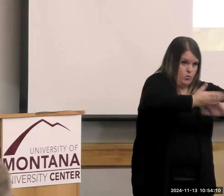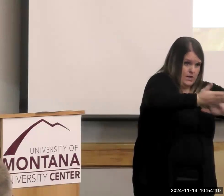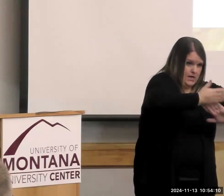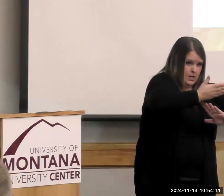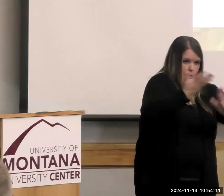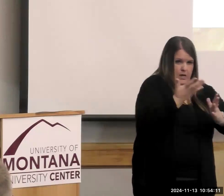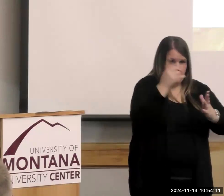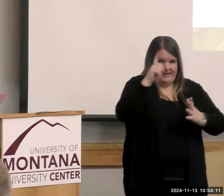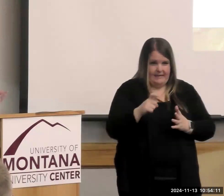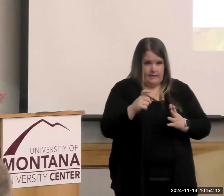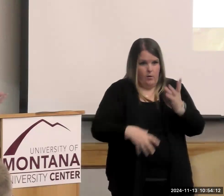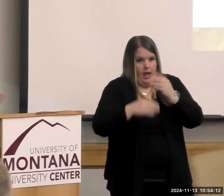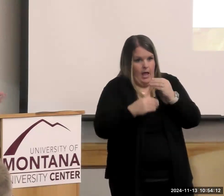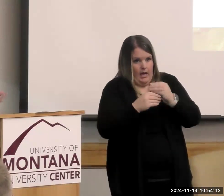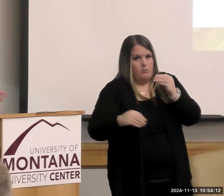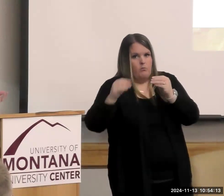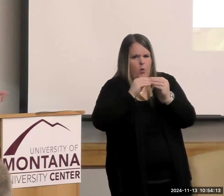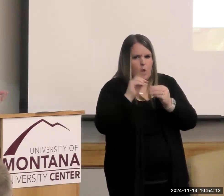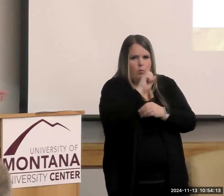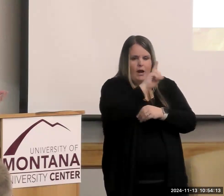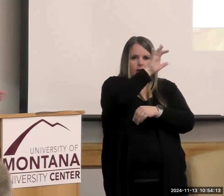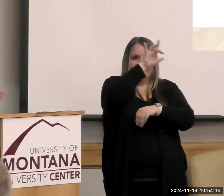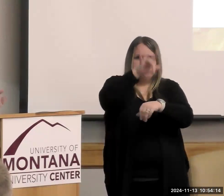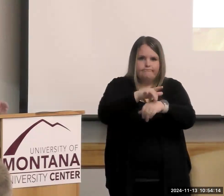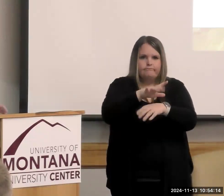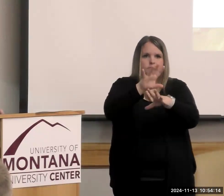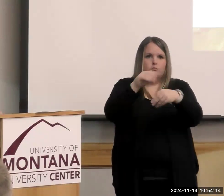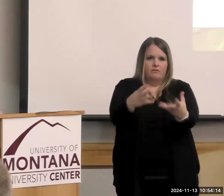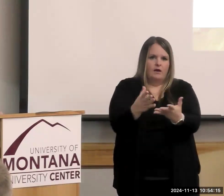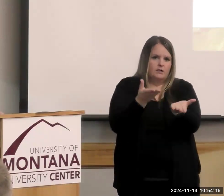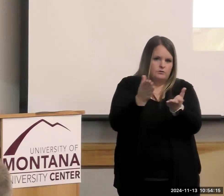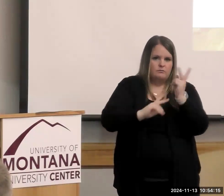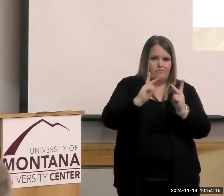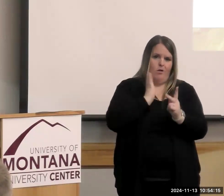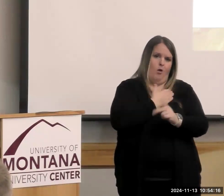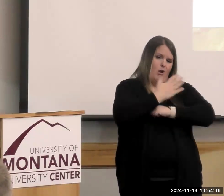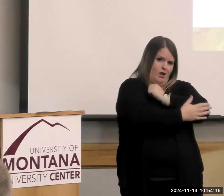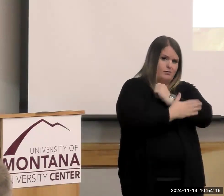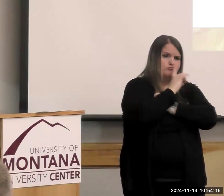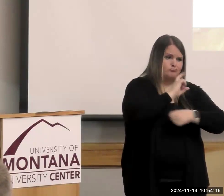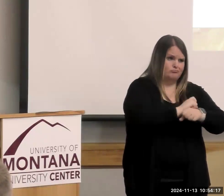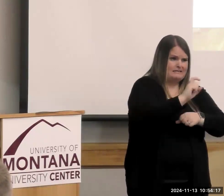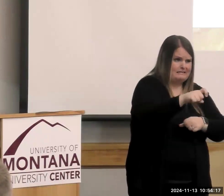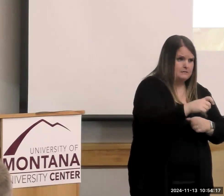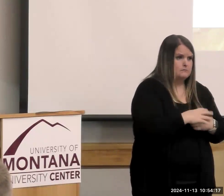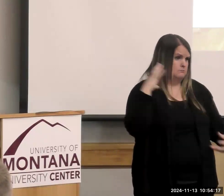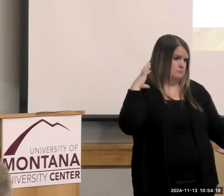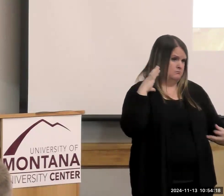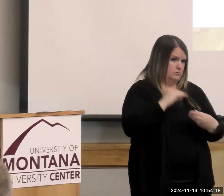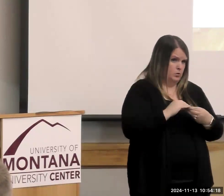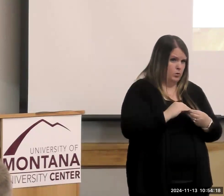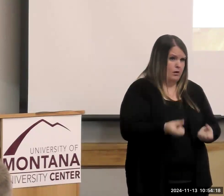to actually provide services to all the people in our country that need them. There were about 200 agencies